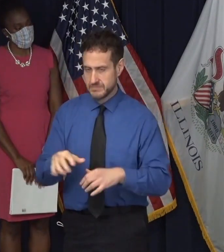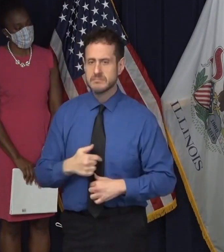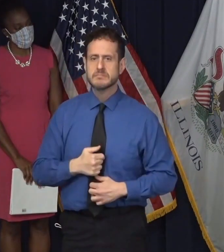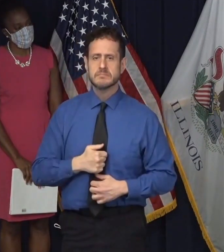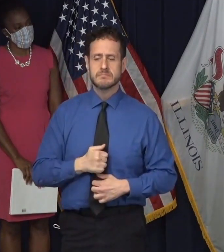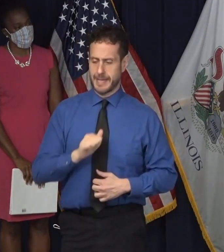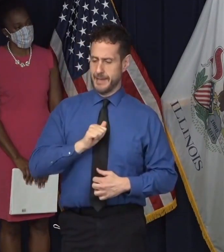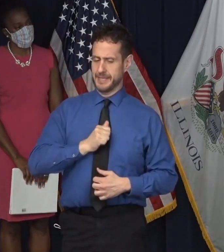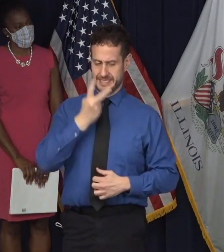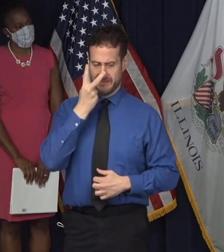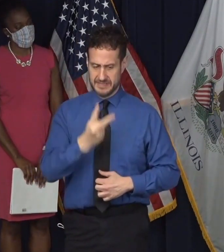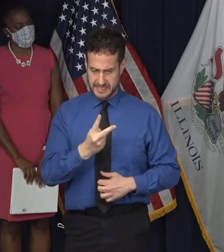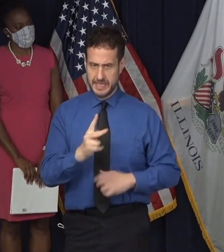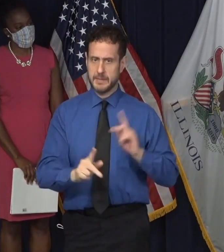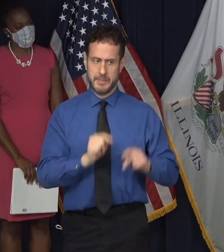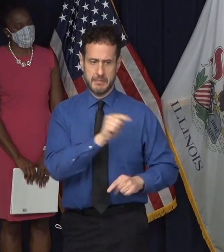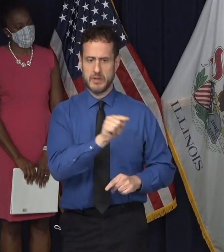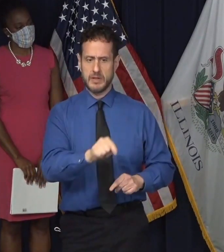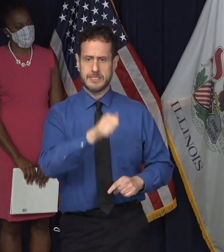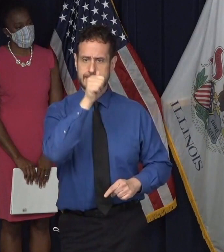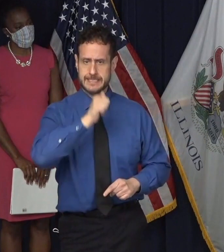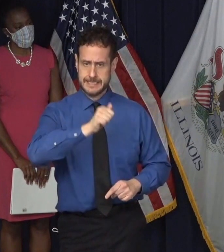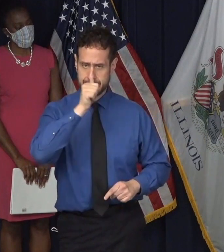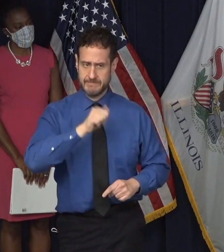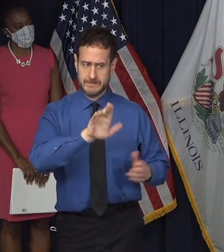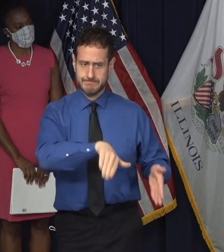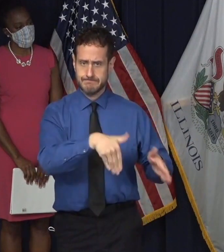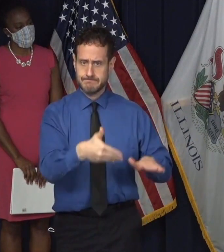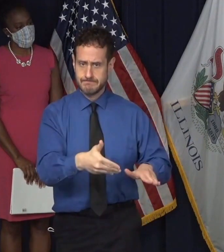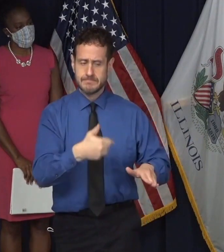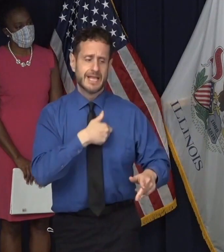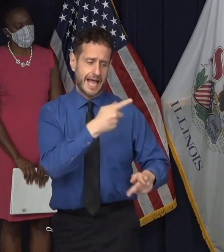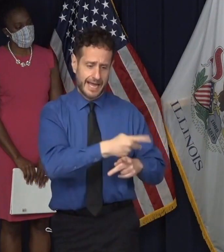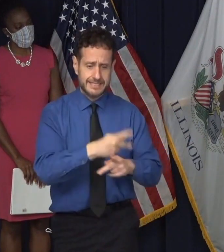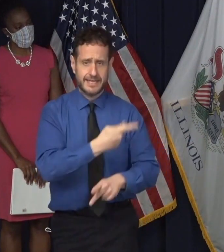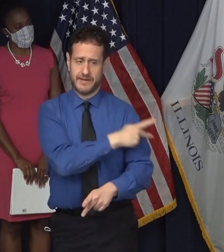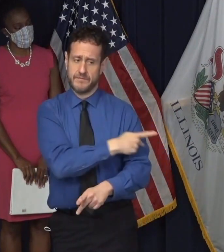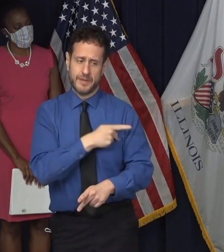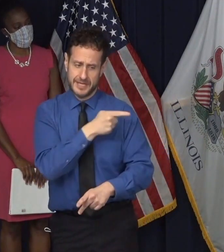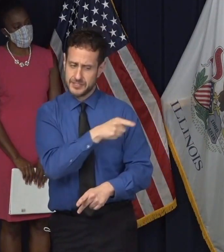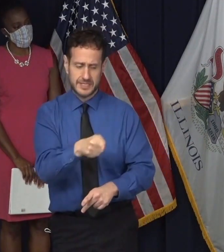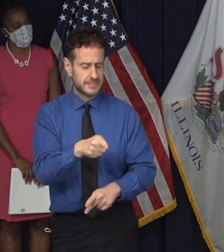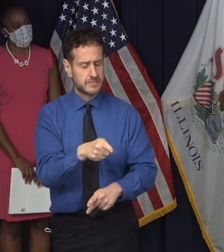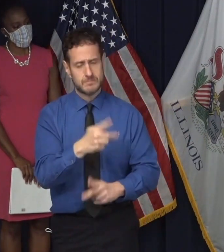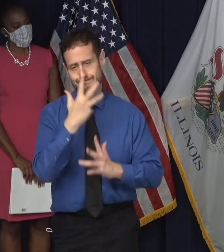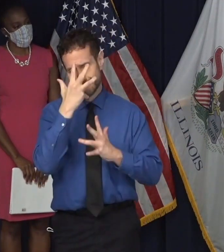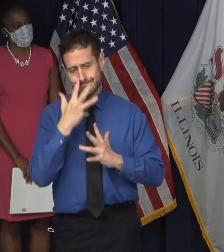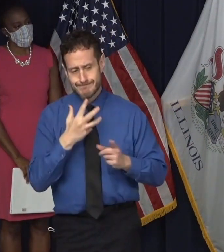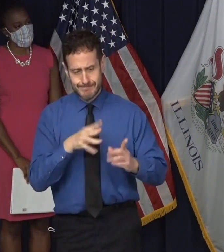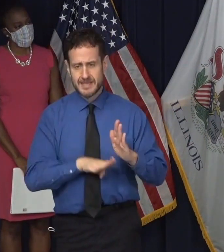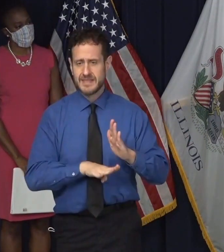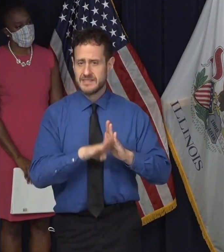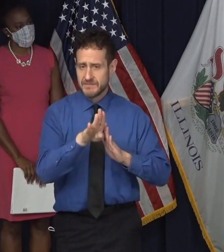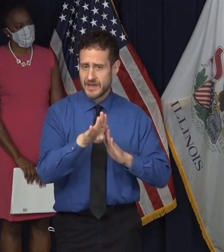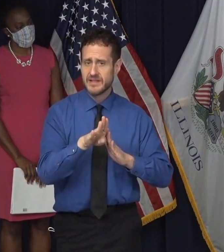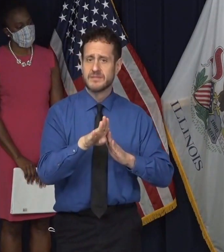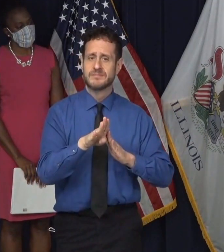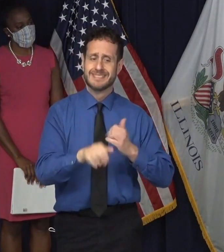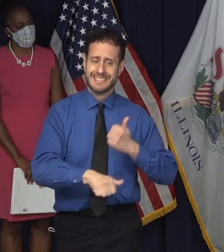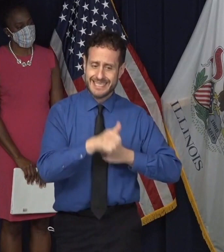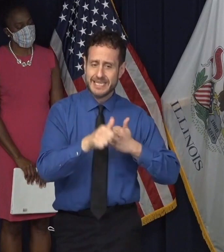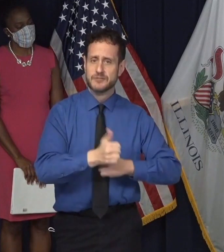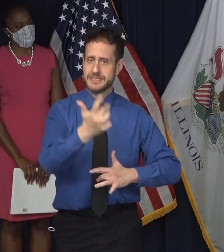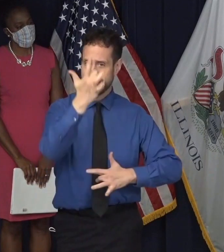firsthand the suffering such diseases can bring, and I take care of patients who have had the misfortune of developing life-threatening COVID